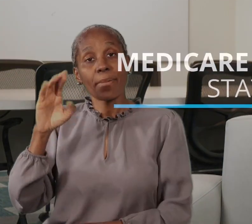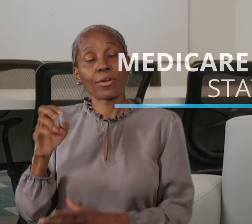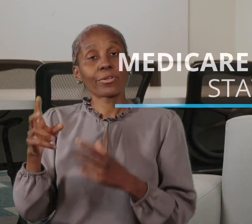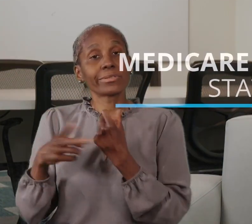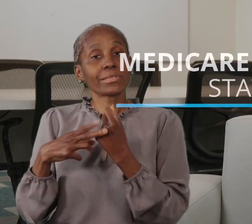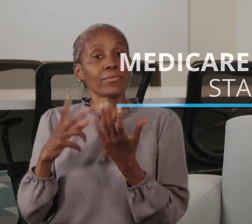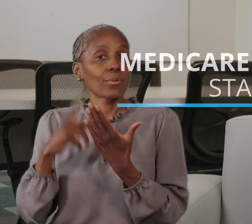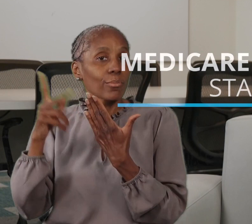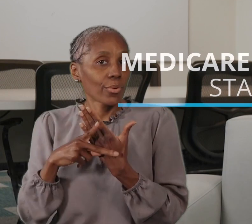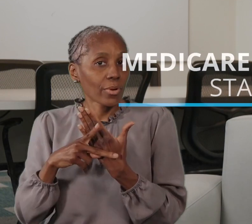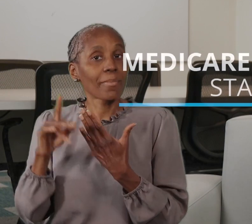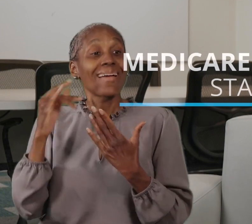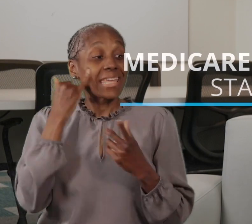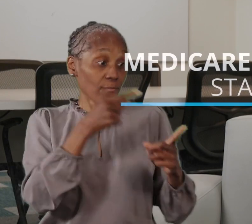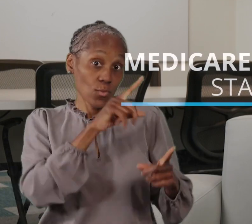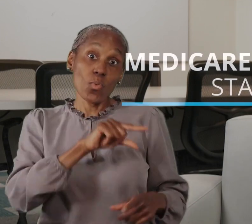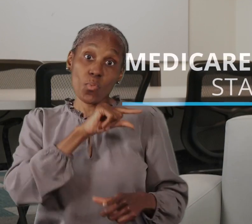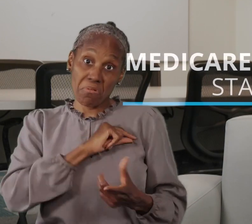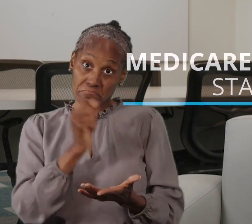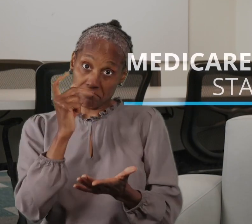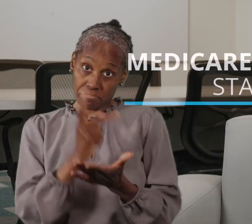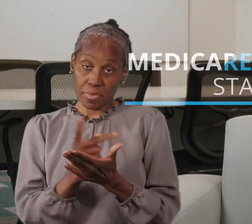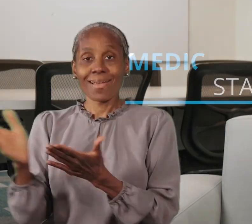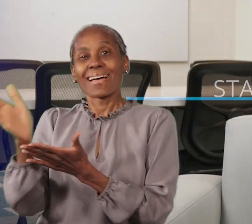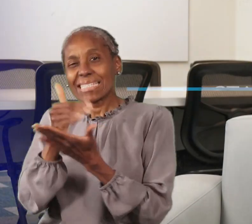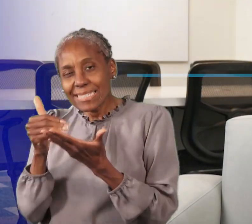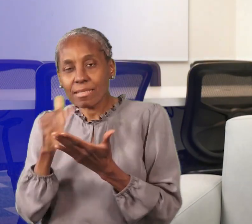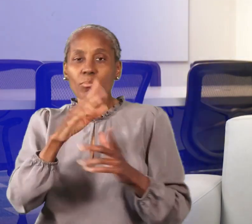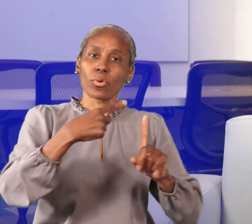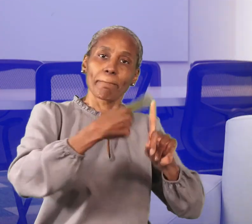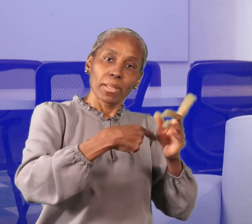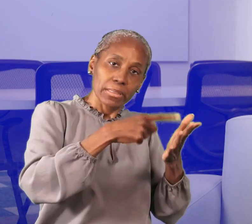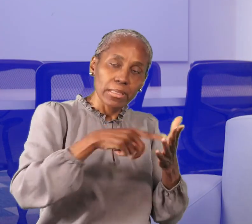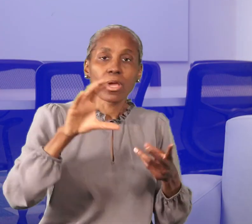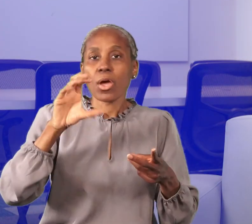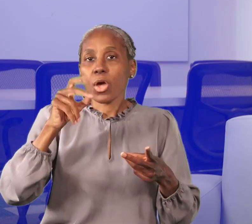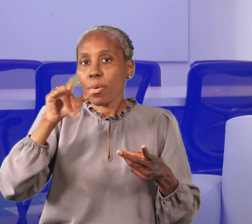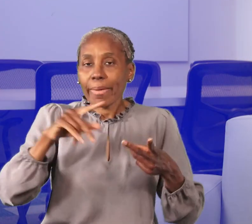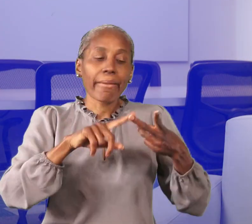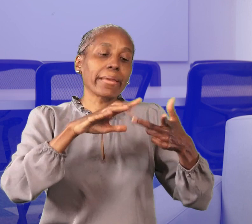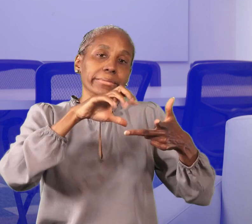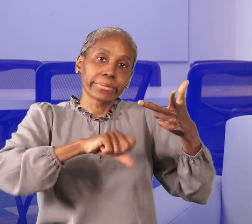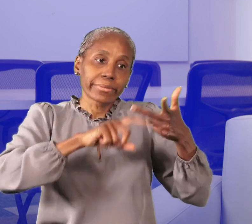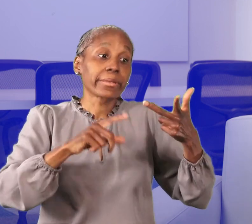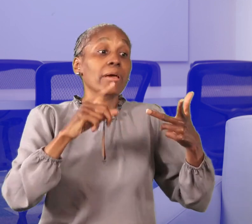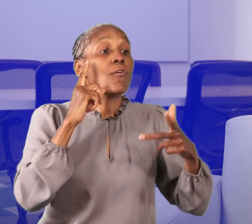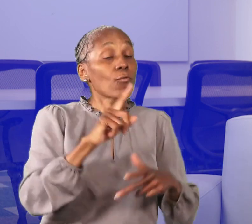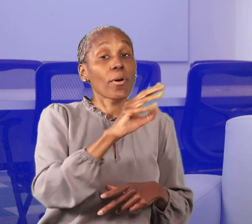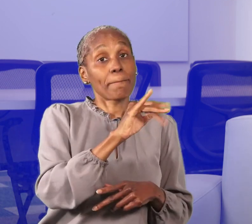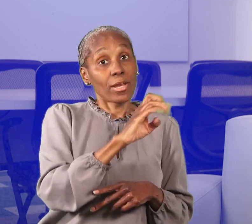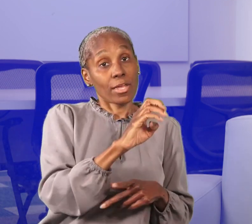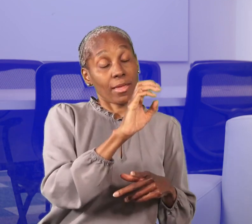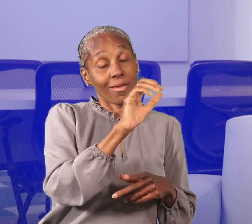the Medicare Savings Programs. If eligible, this could pay some of your premiums, co-pays, and